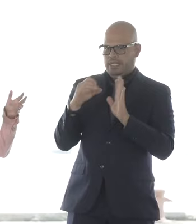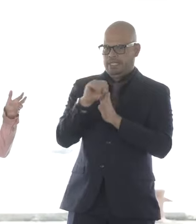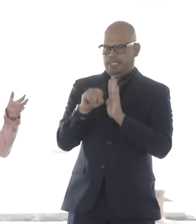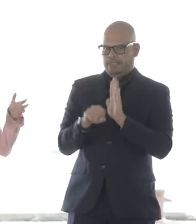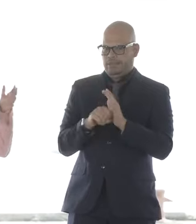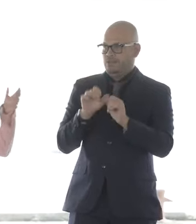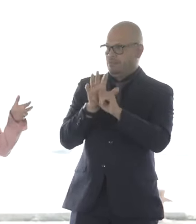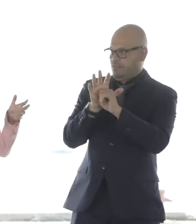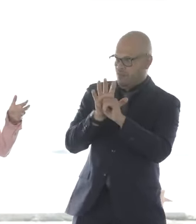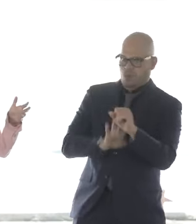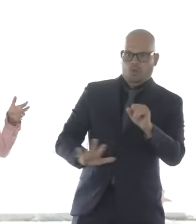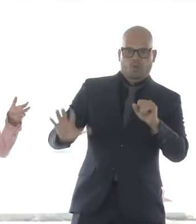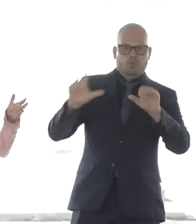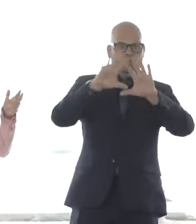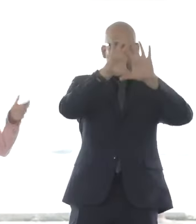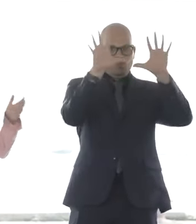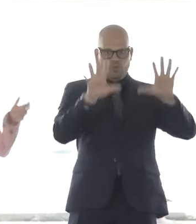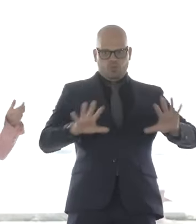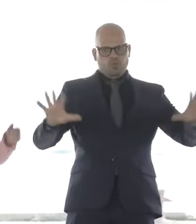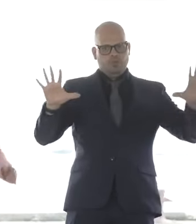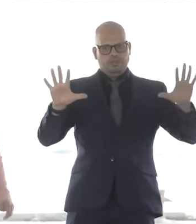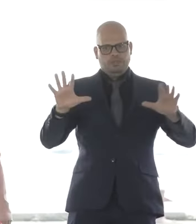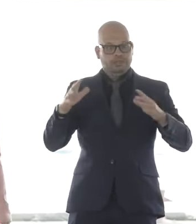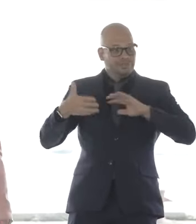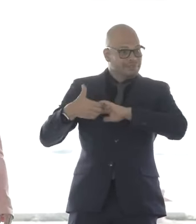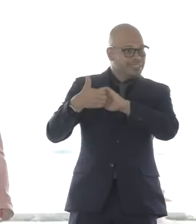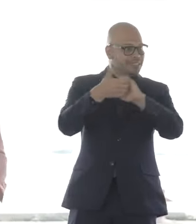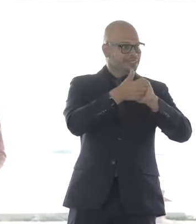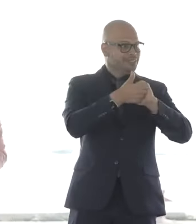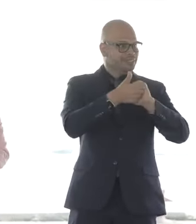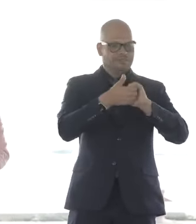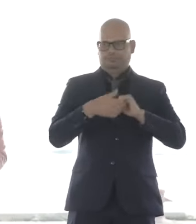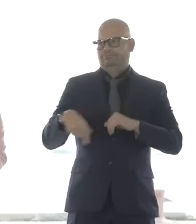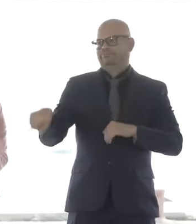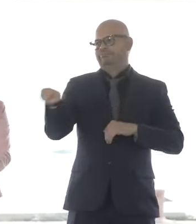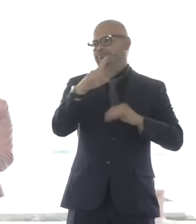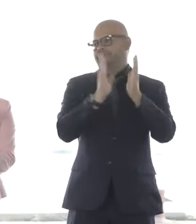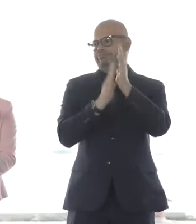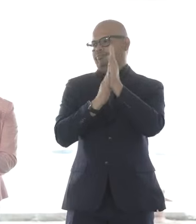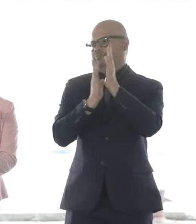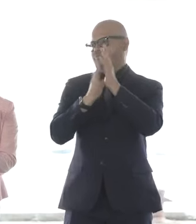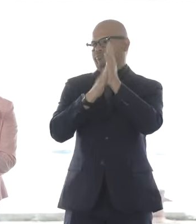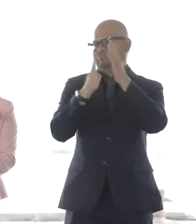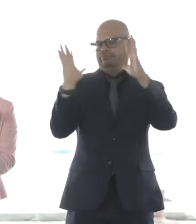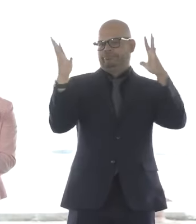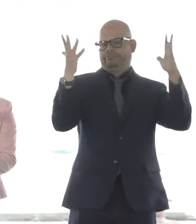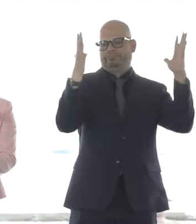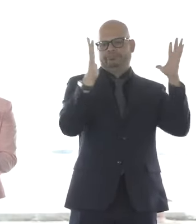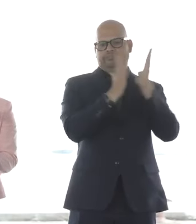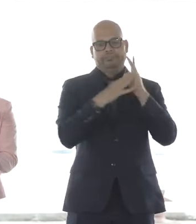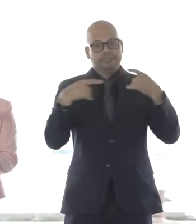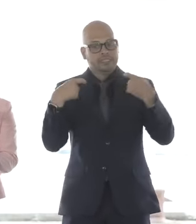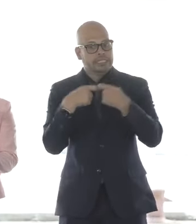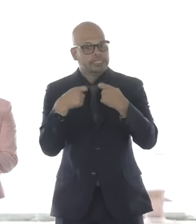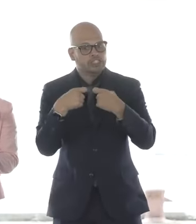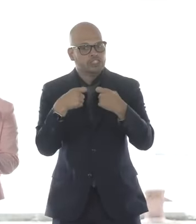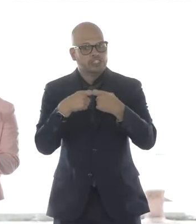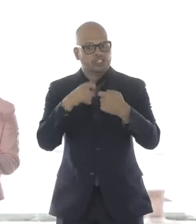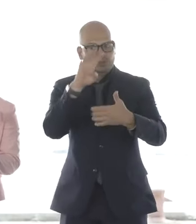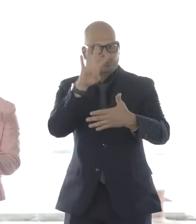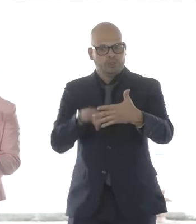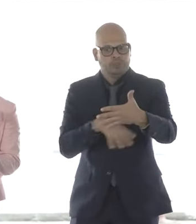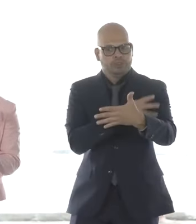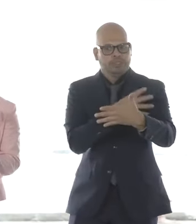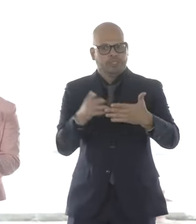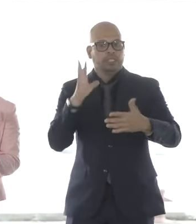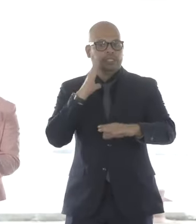electric grid. That's a big deal, $389 million. It's also going to enable almost 4